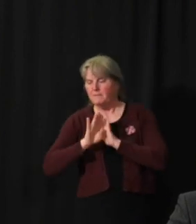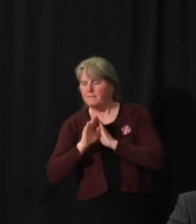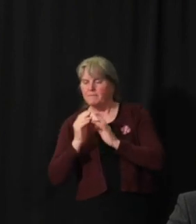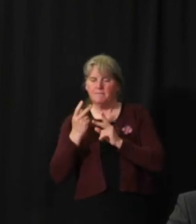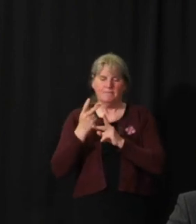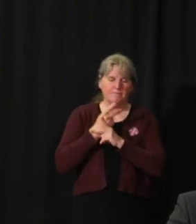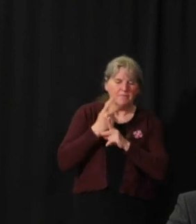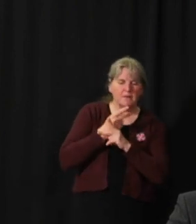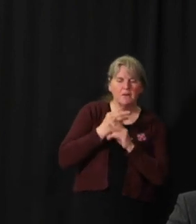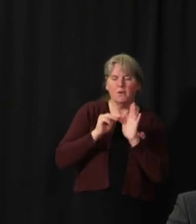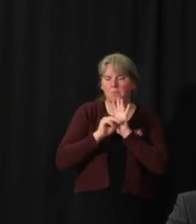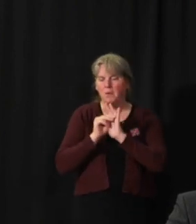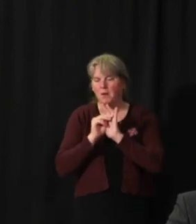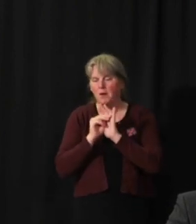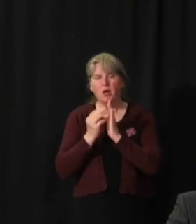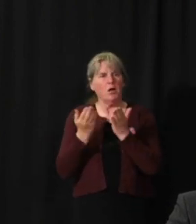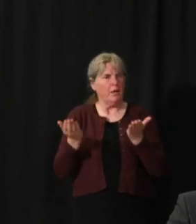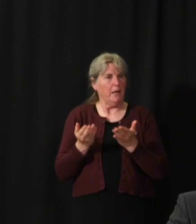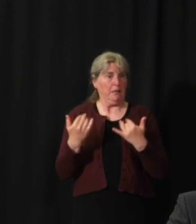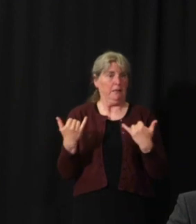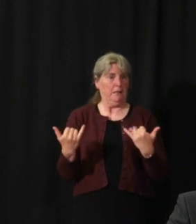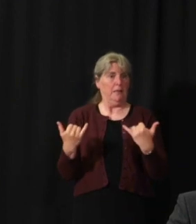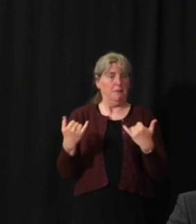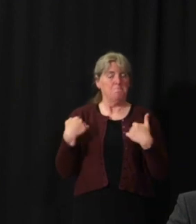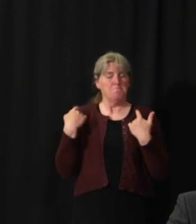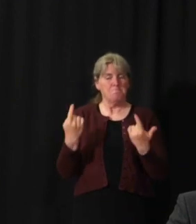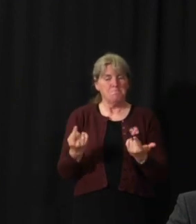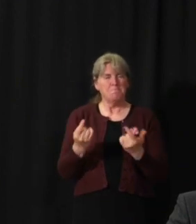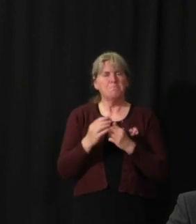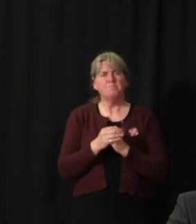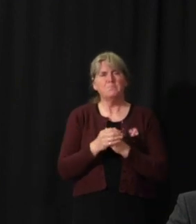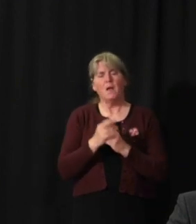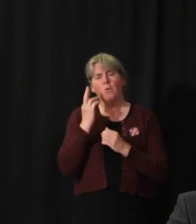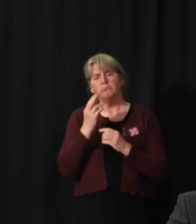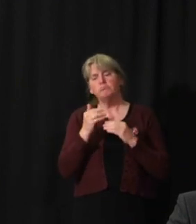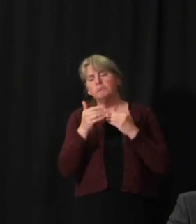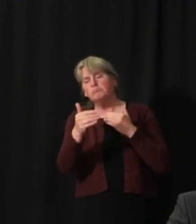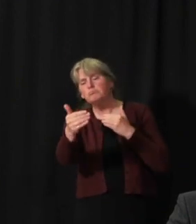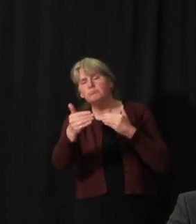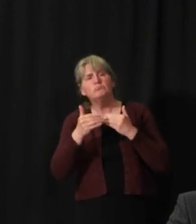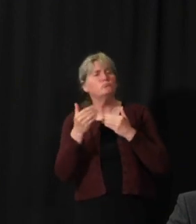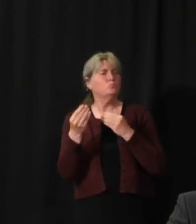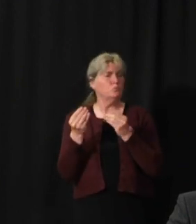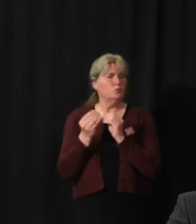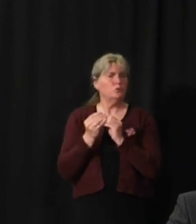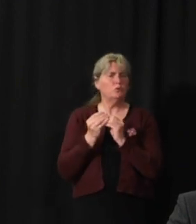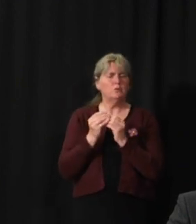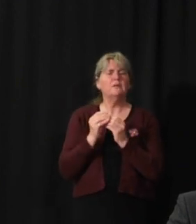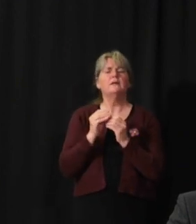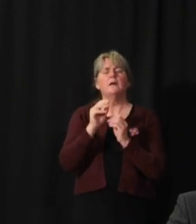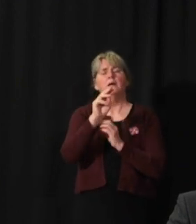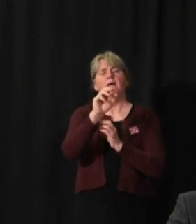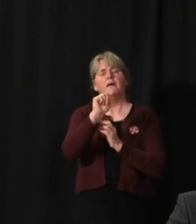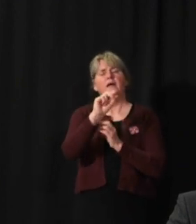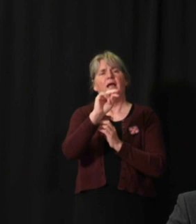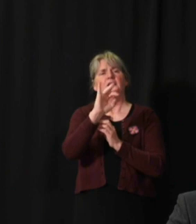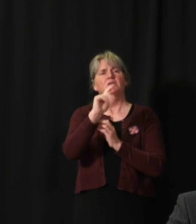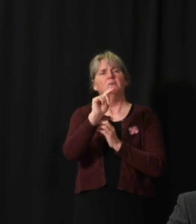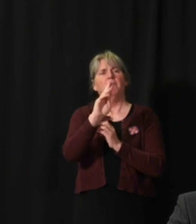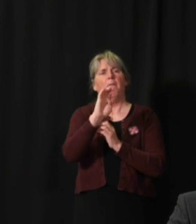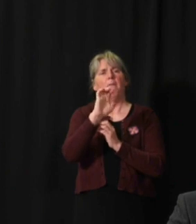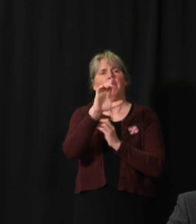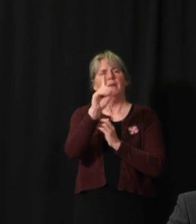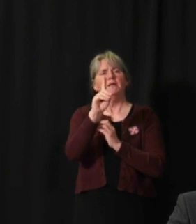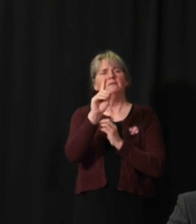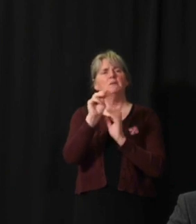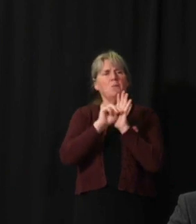snapshot of the progress to date and where we hope to go with agent-based modeling in collaboration with Public Health Agency.